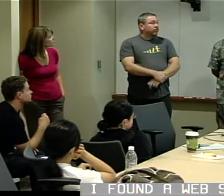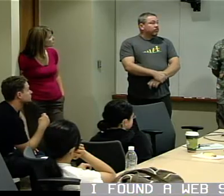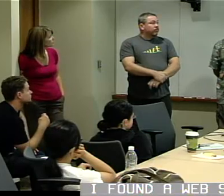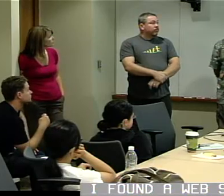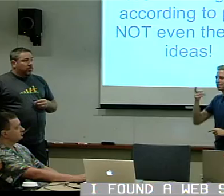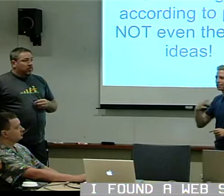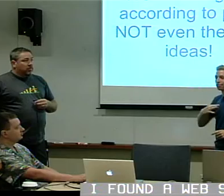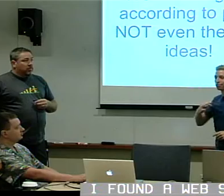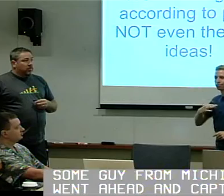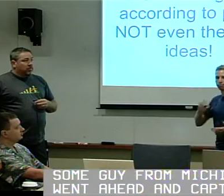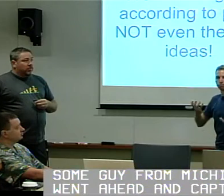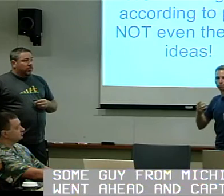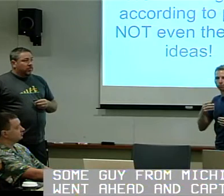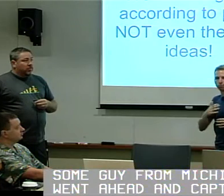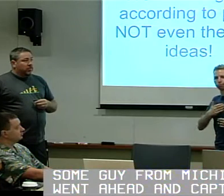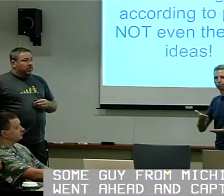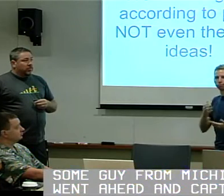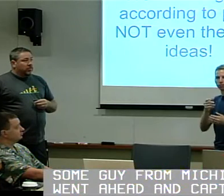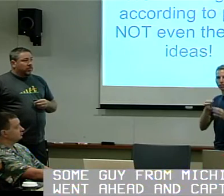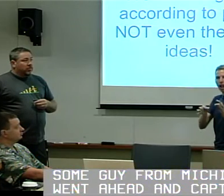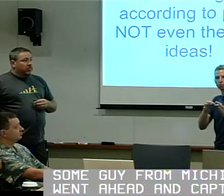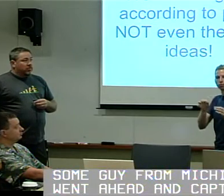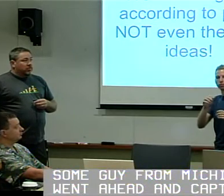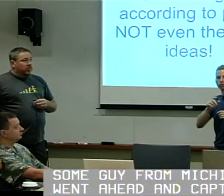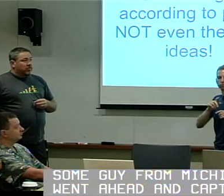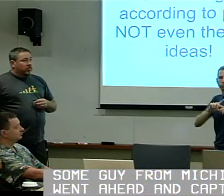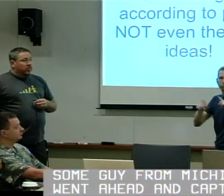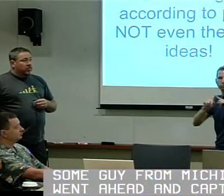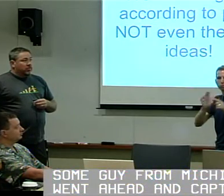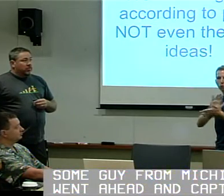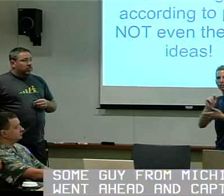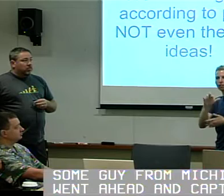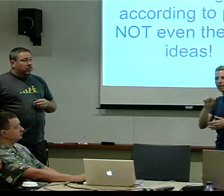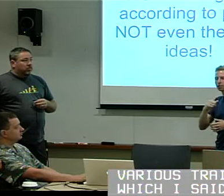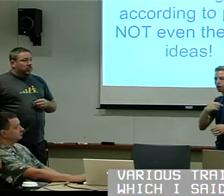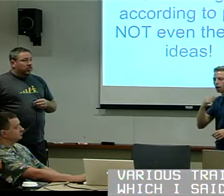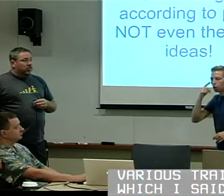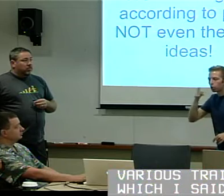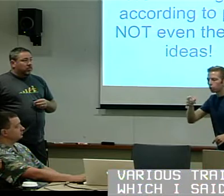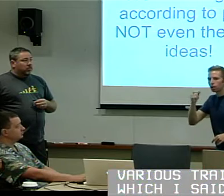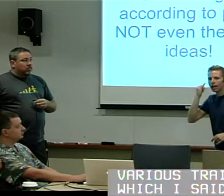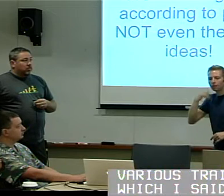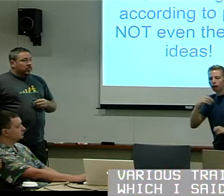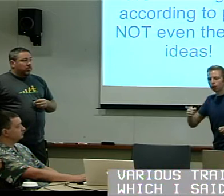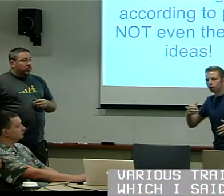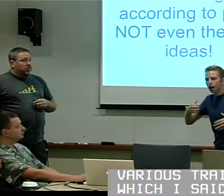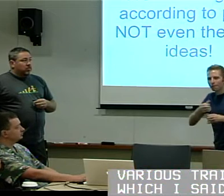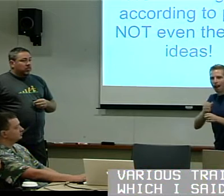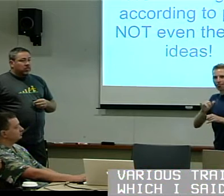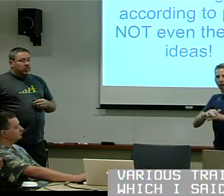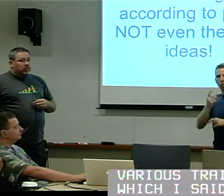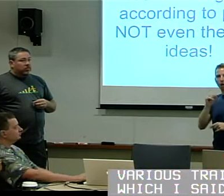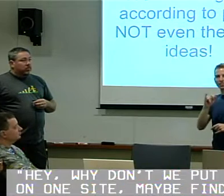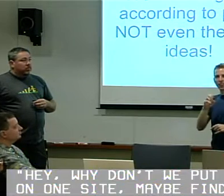a website. Some guy from Michigan went ahead and captioned various trailers, which I said, Hey,